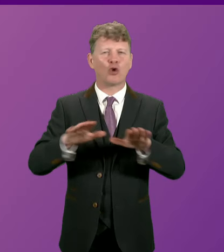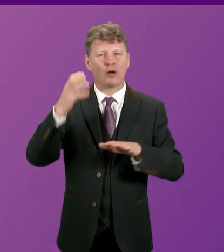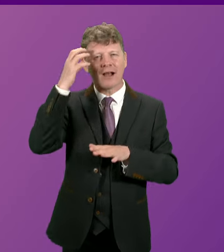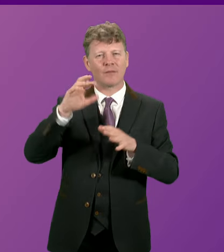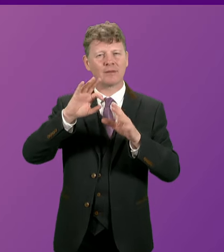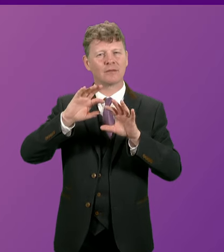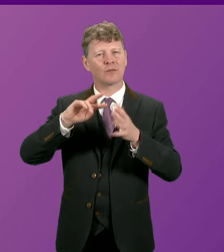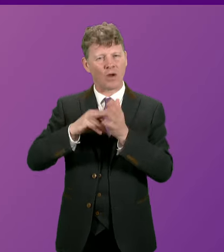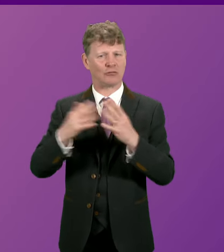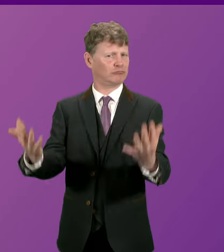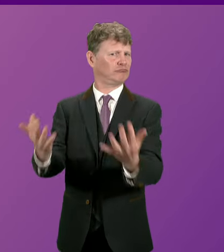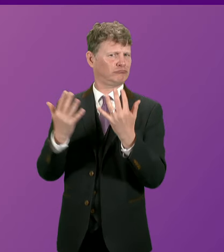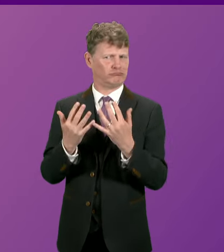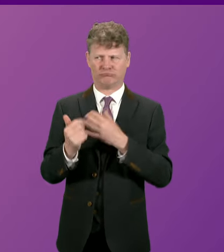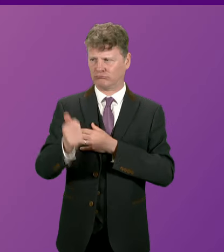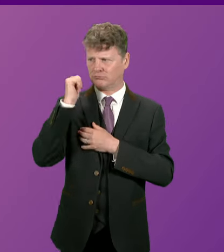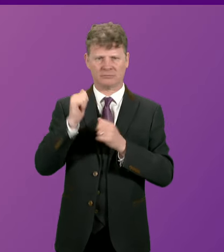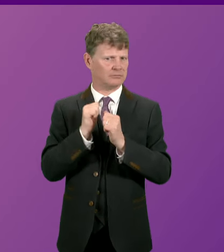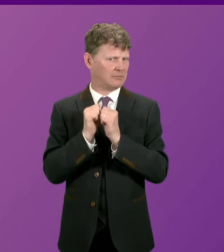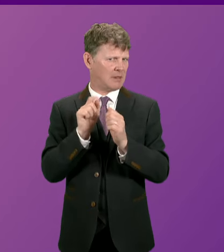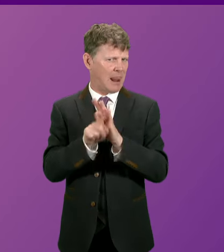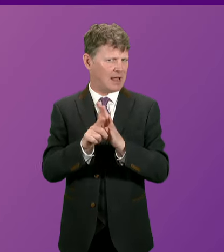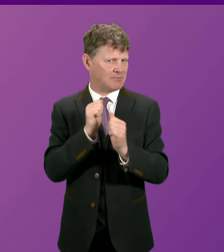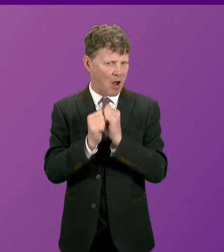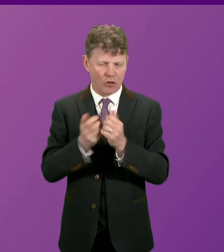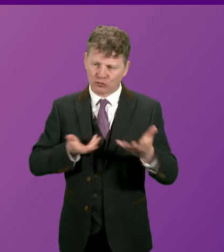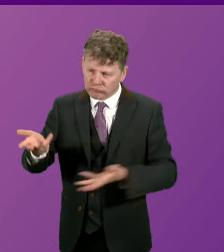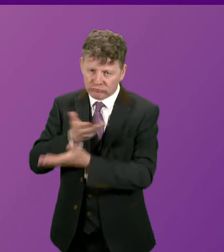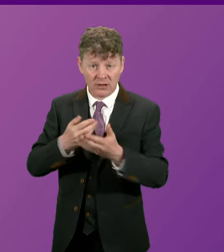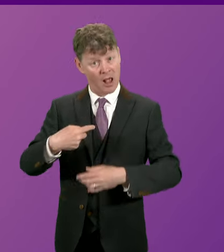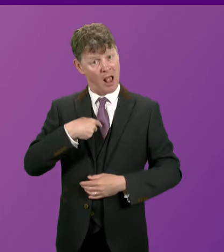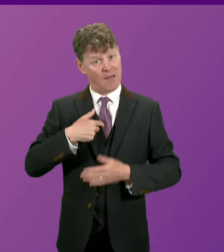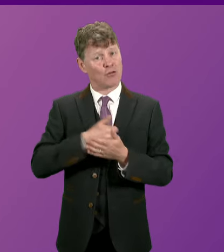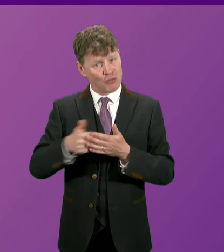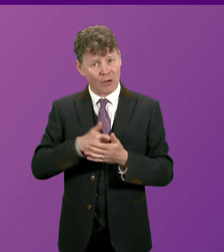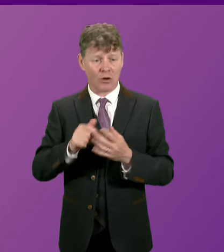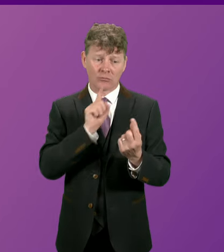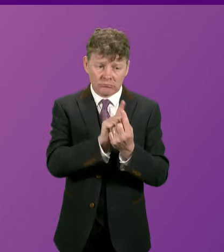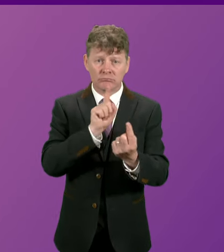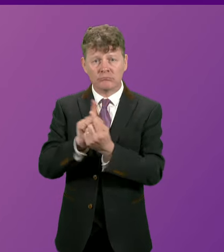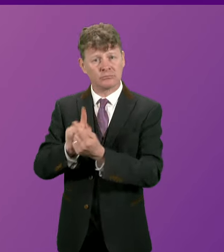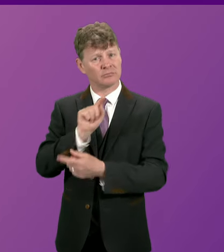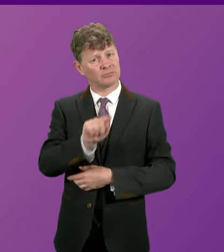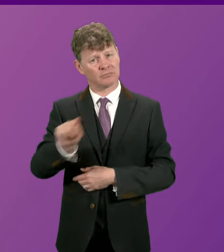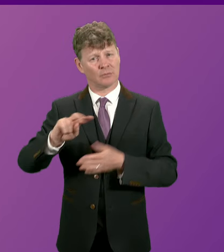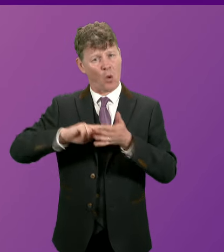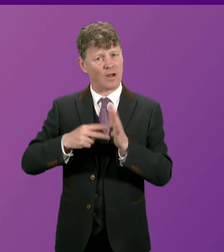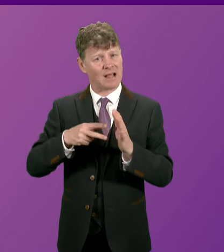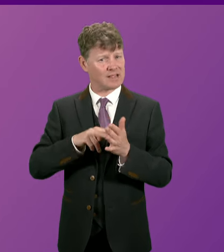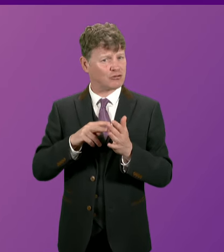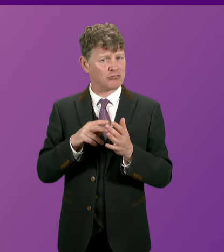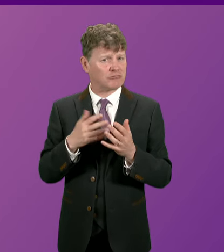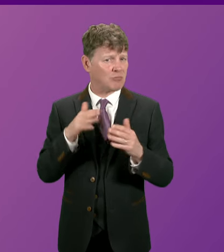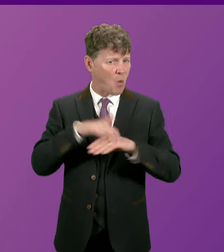March late March forgive me to discuss our climate targets I've also regularly met with a number of organisations on an individual basis